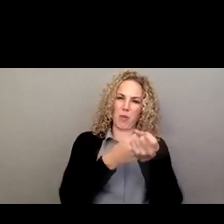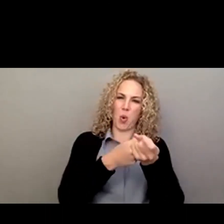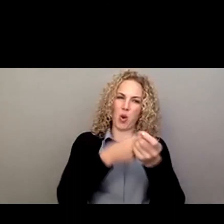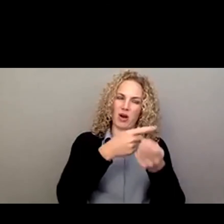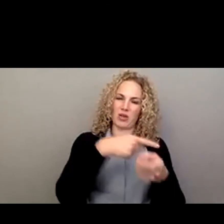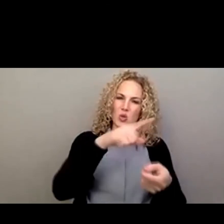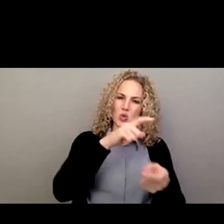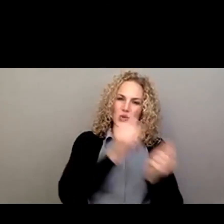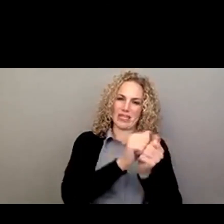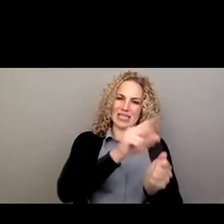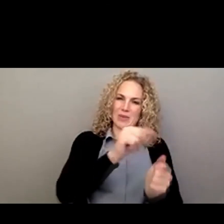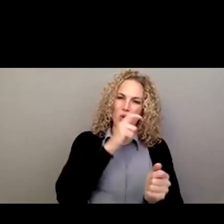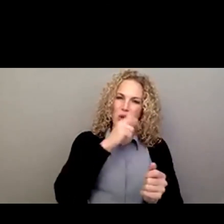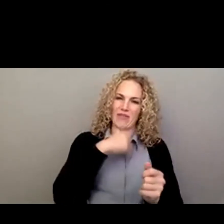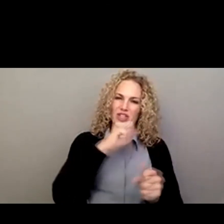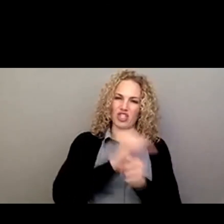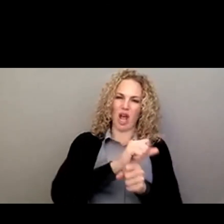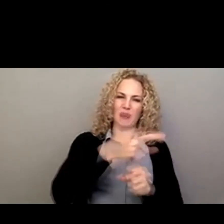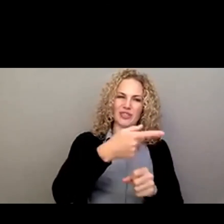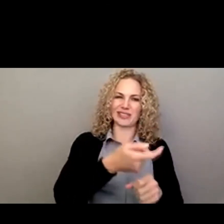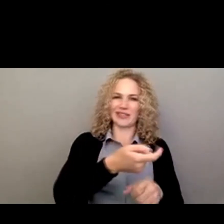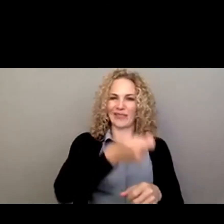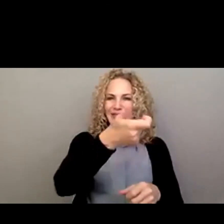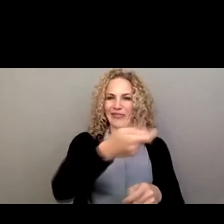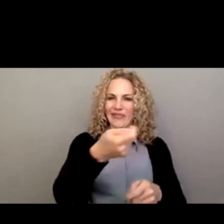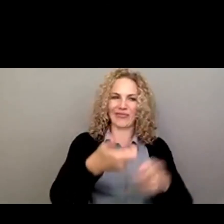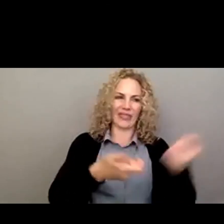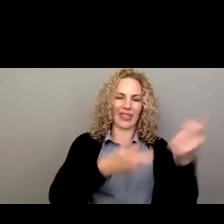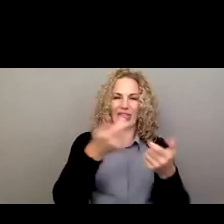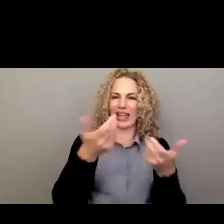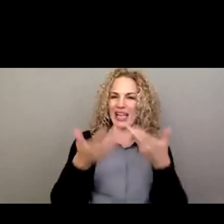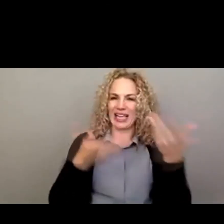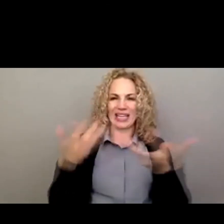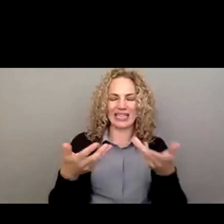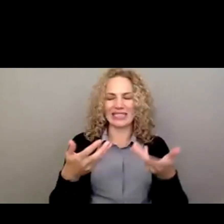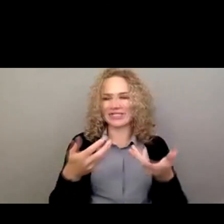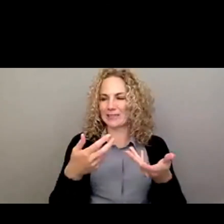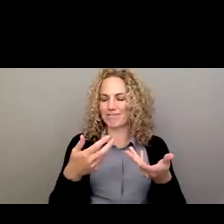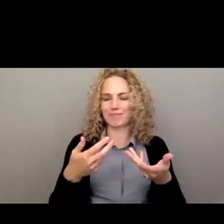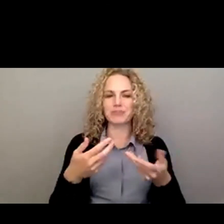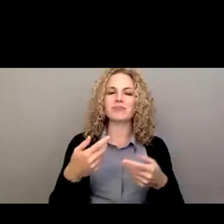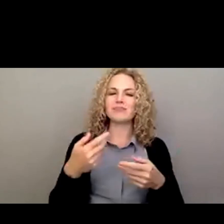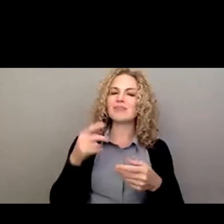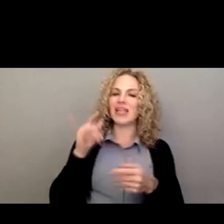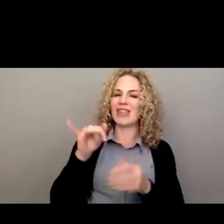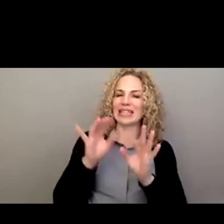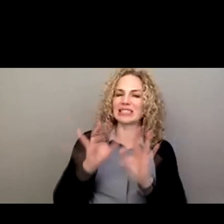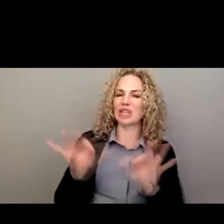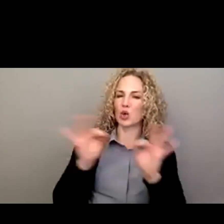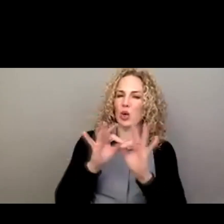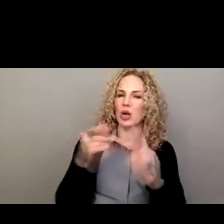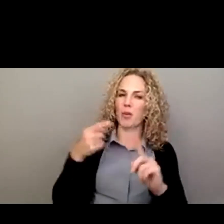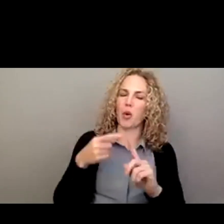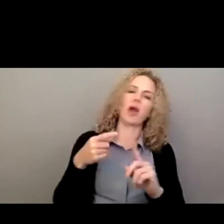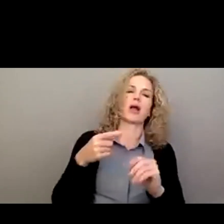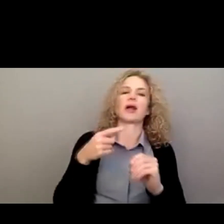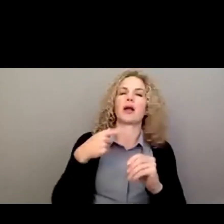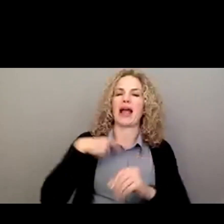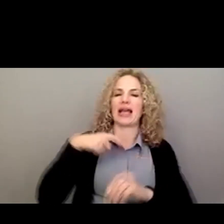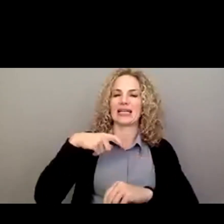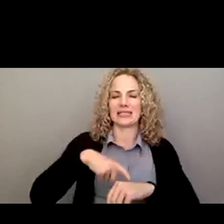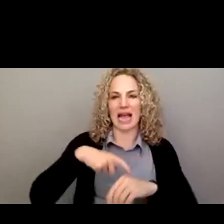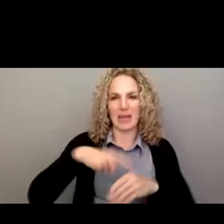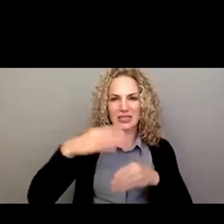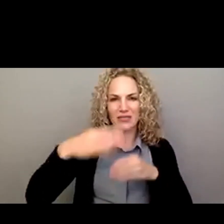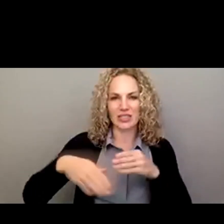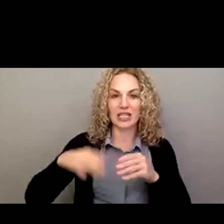Do you have any thoughts on that? Yeah, no, I think it's a critical point. And I know we're running to the end of my time. I put my